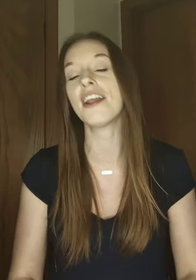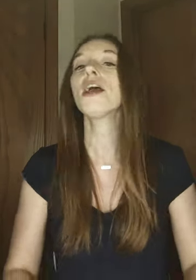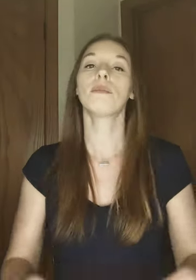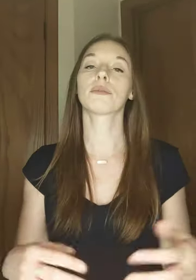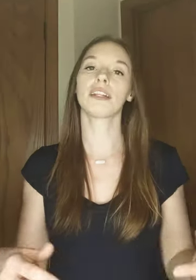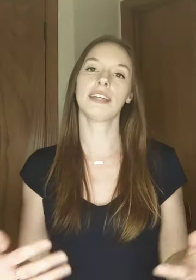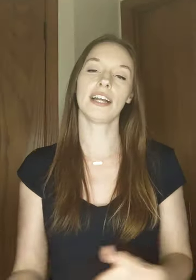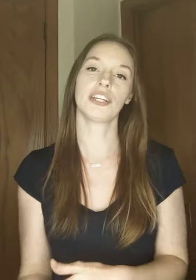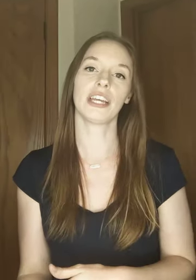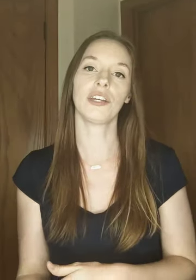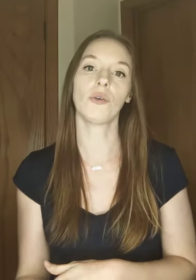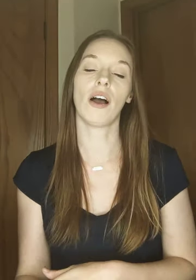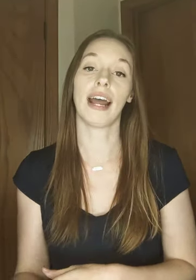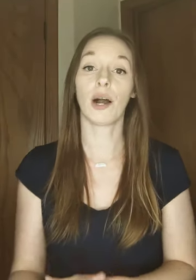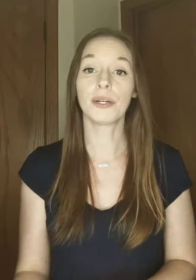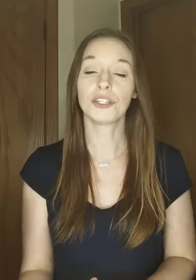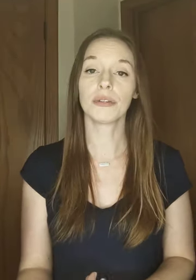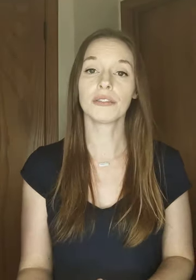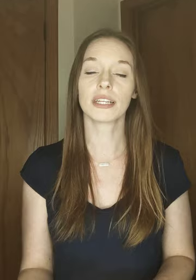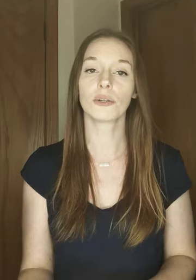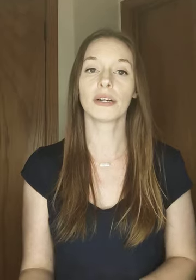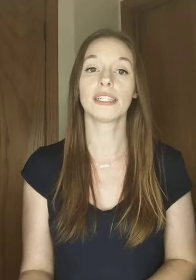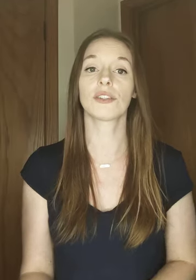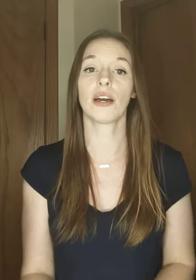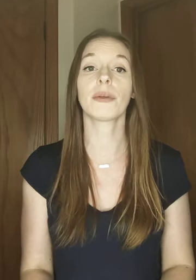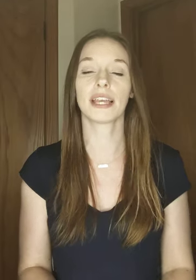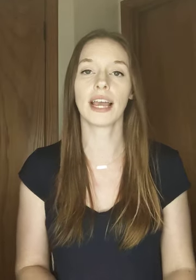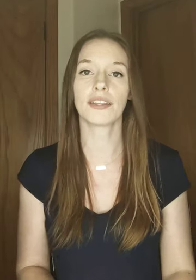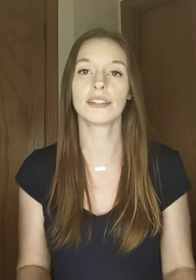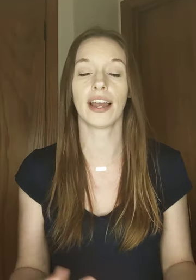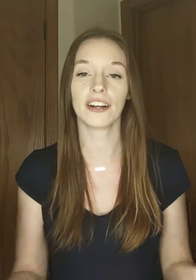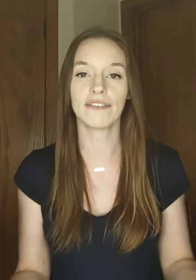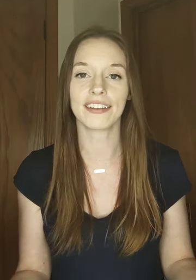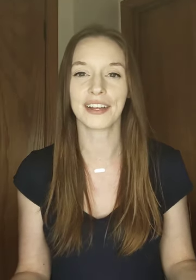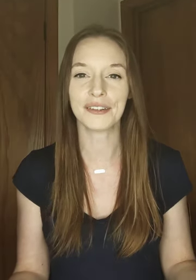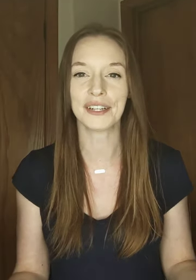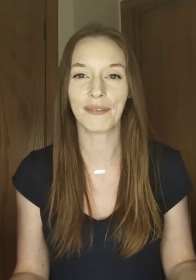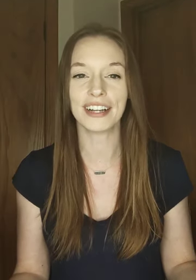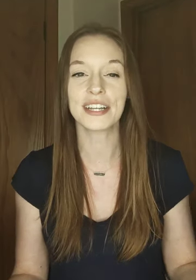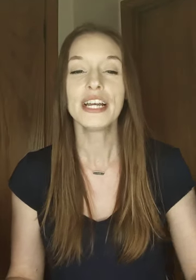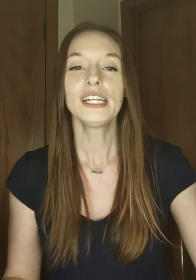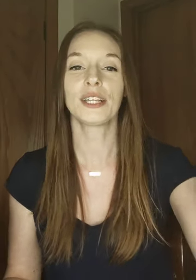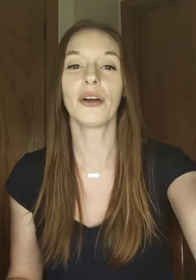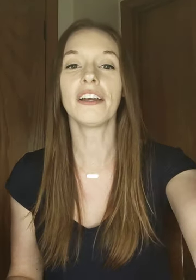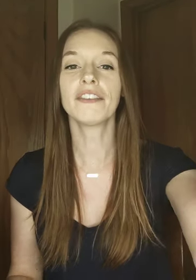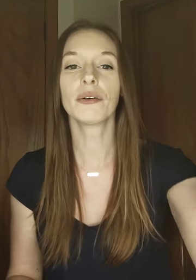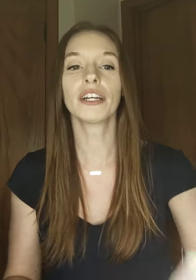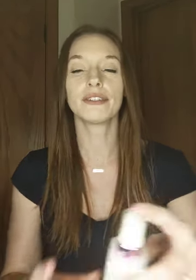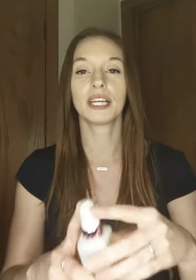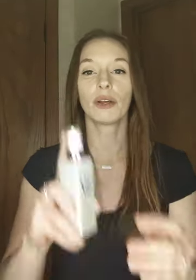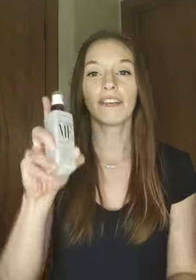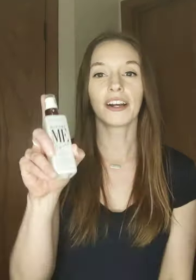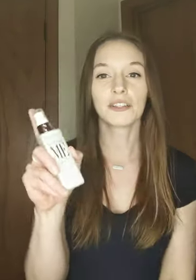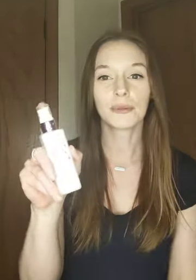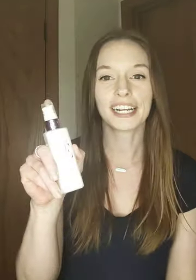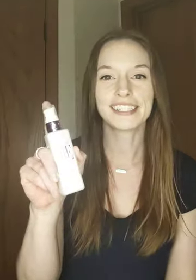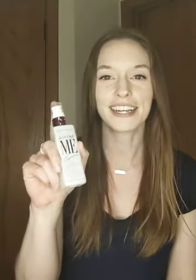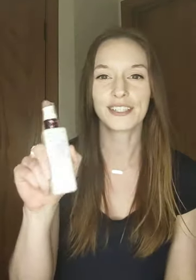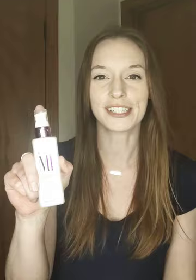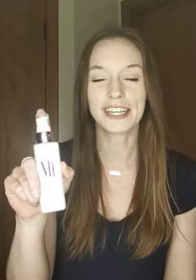ed but really to educate you on how we should be using lubricants so that we can get the desired effect that you really want so if you are using one of our lubricants like just